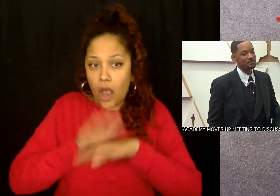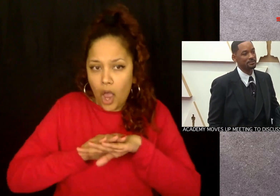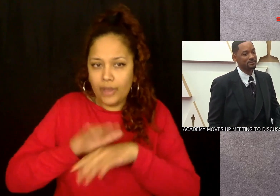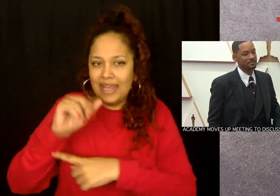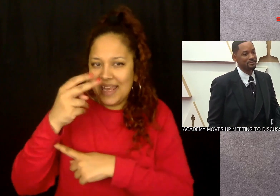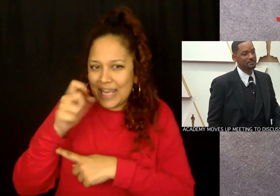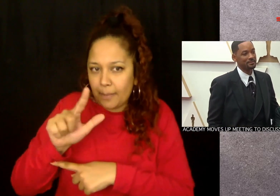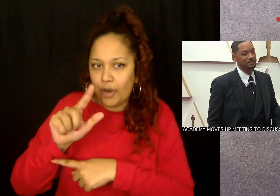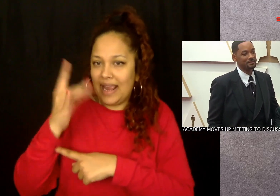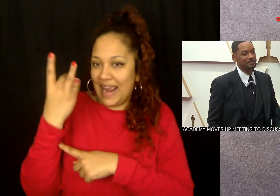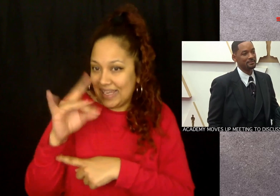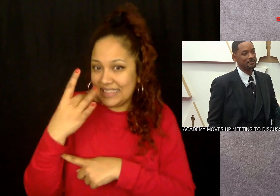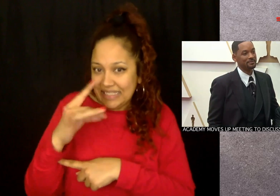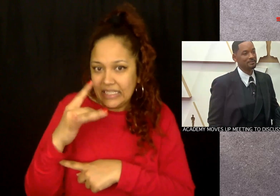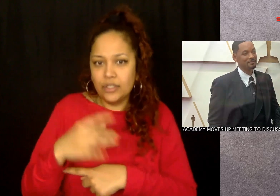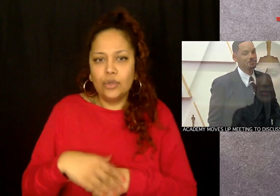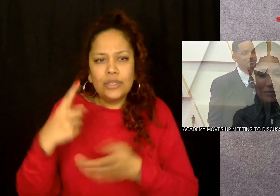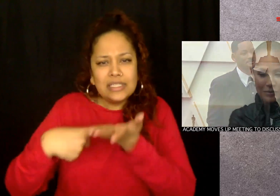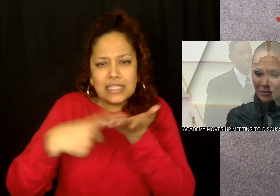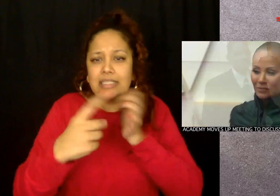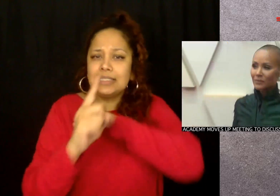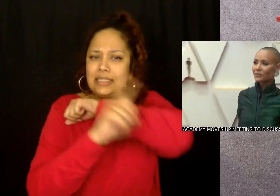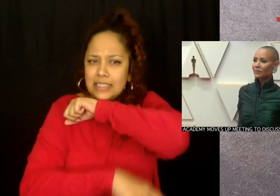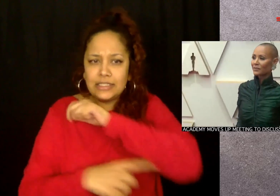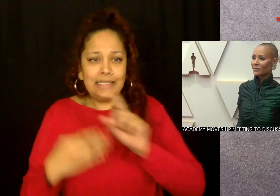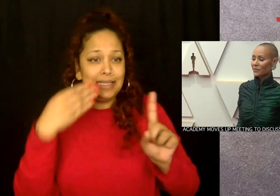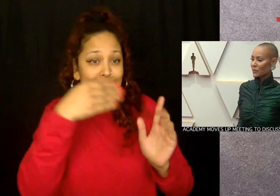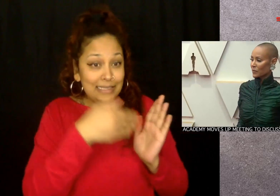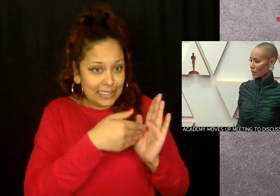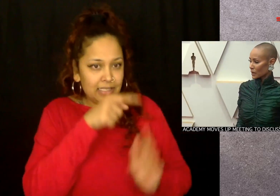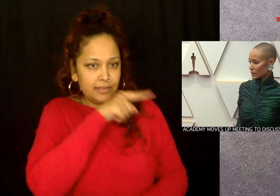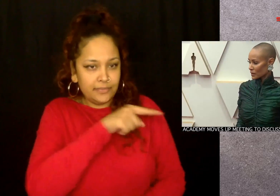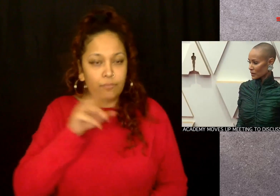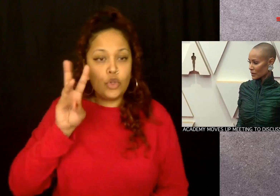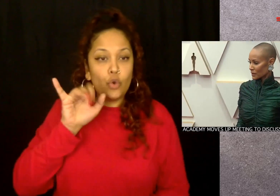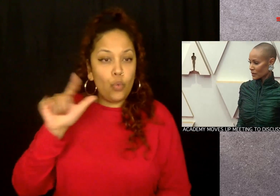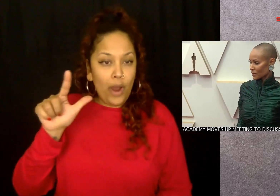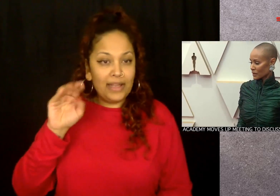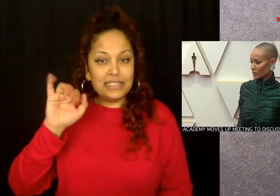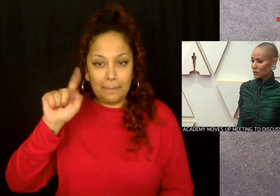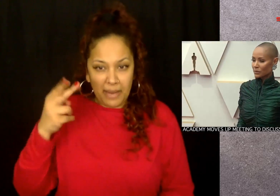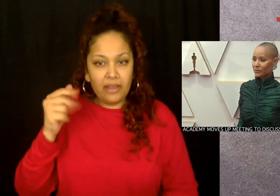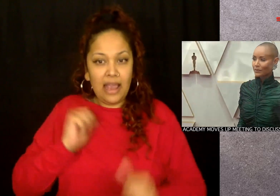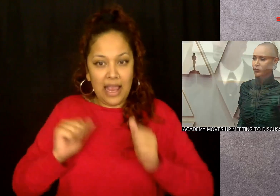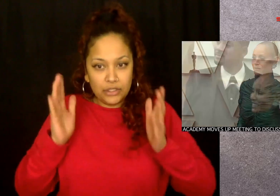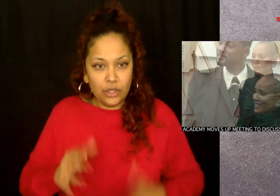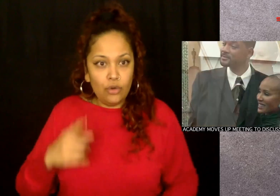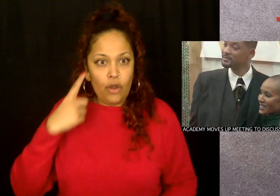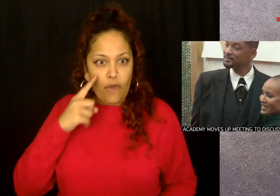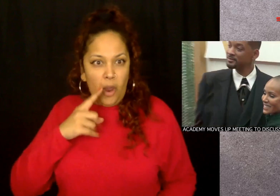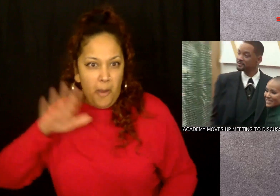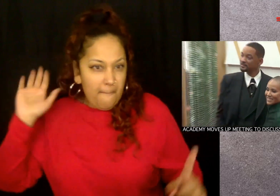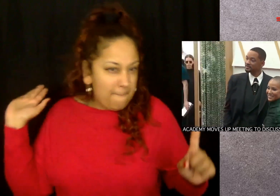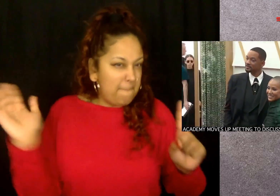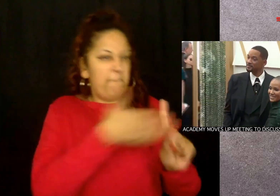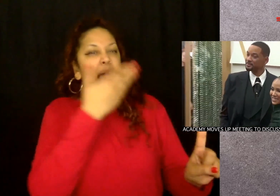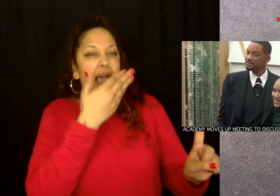April 18th to discuss sanctions against actor Will Smith for slapping comedian Chris